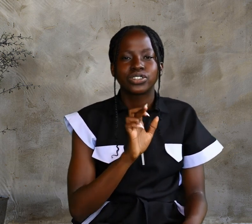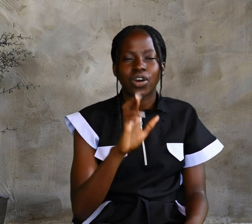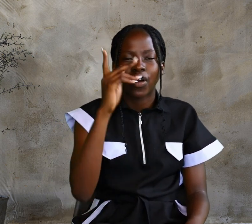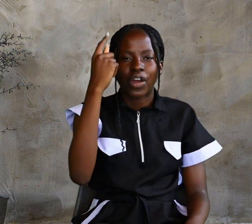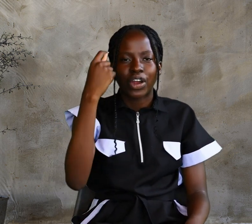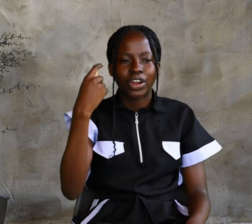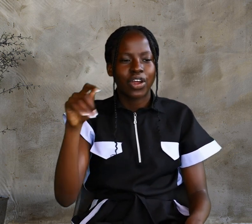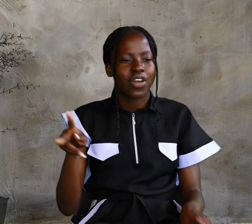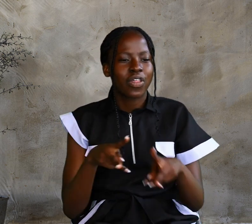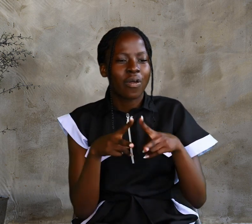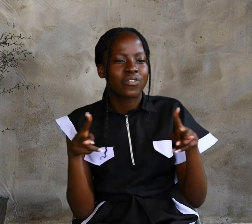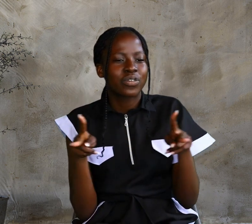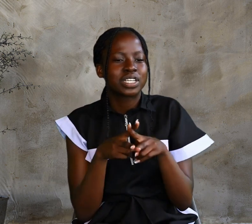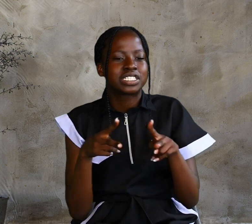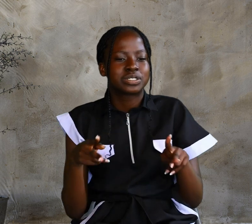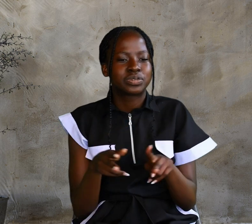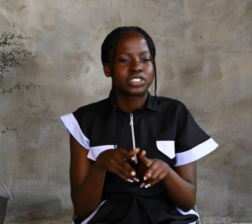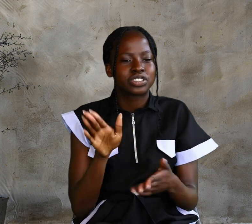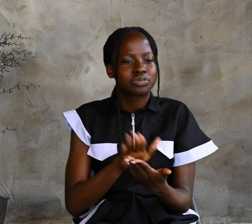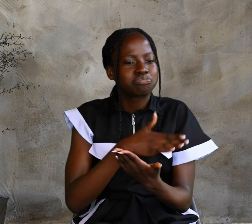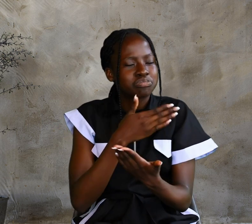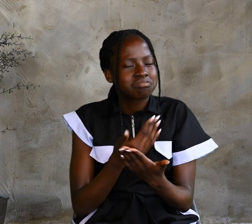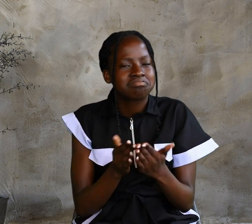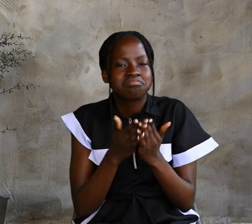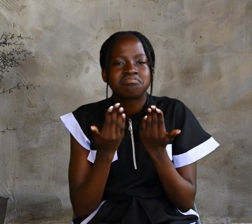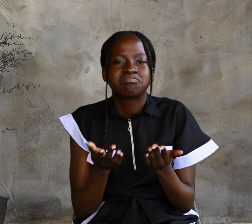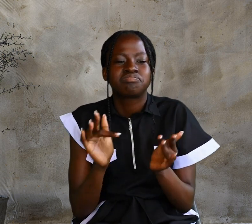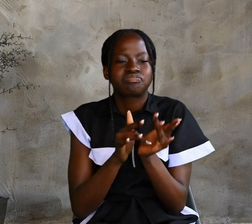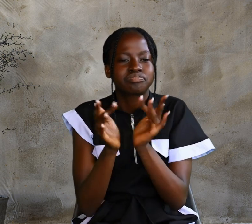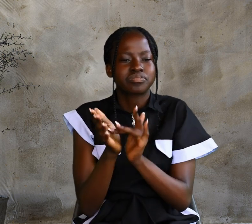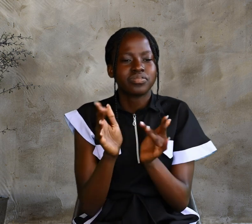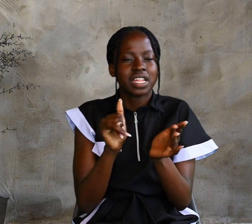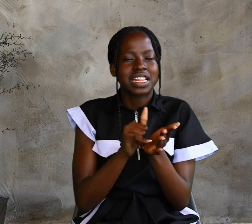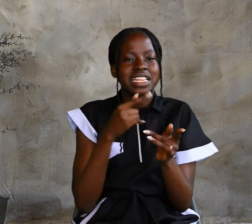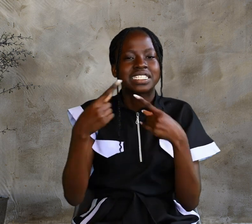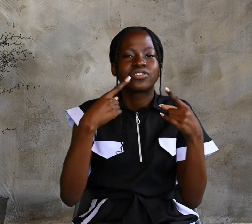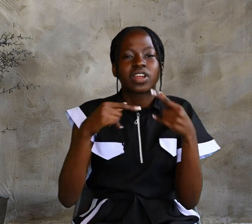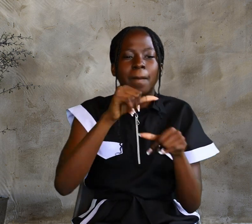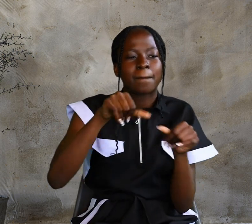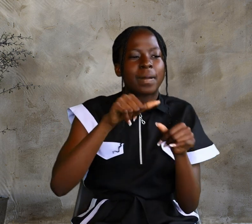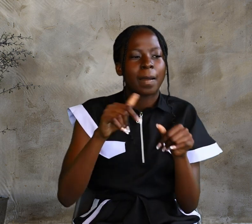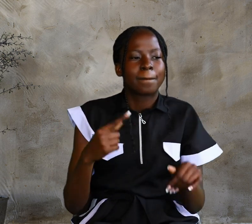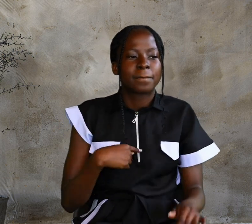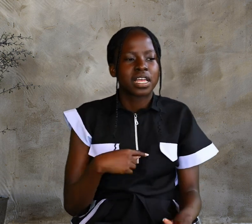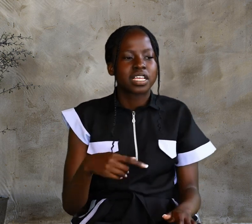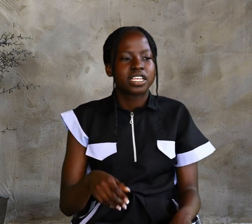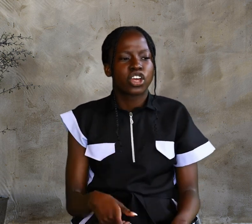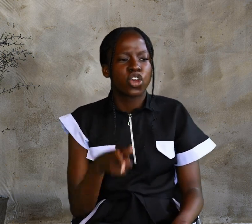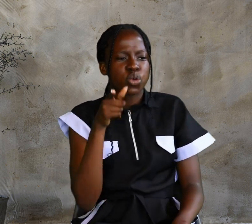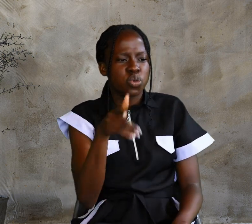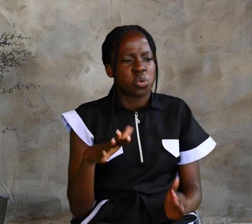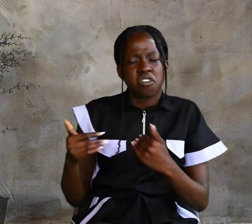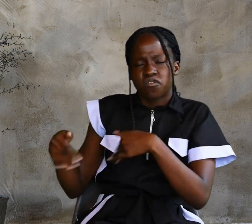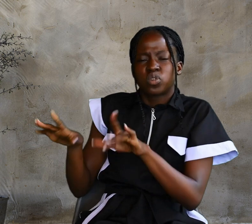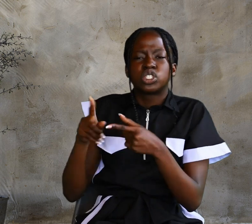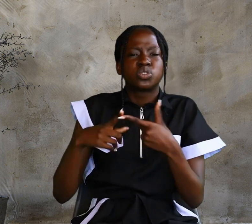These are the very scriptures that testify about me. Yet you refuse to come to me